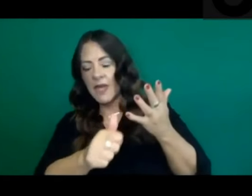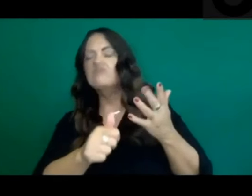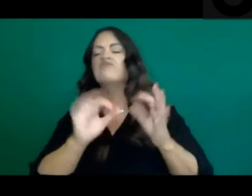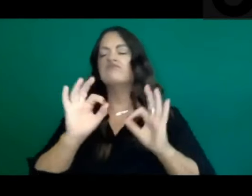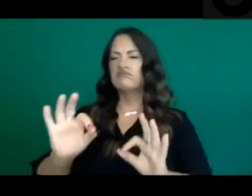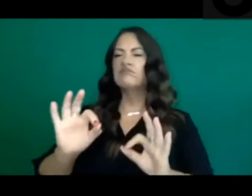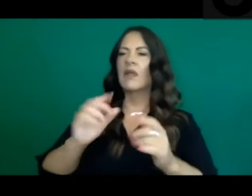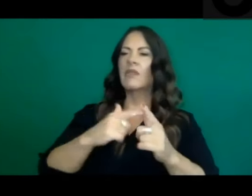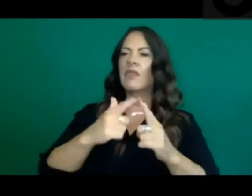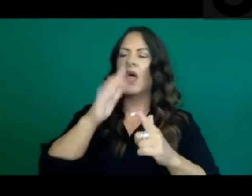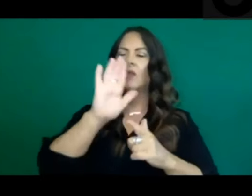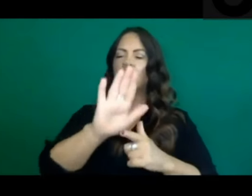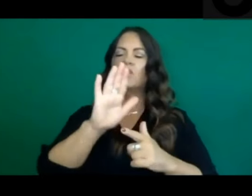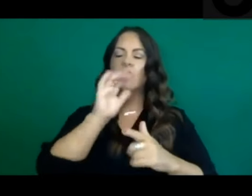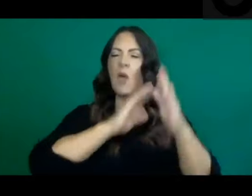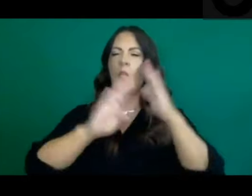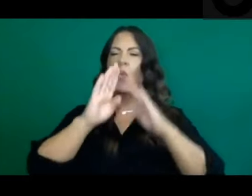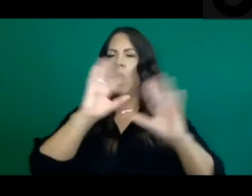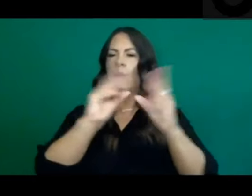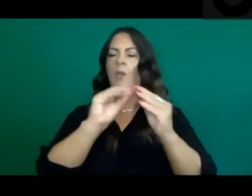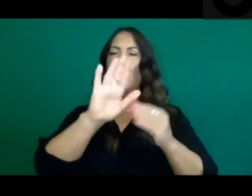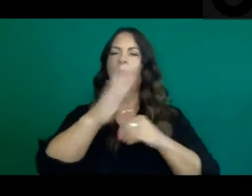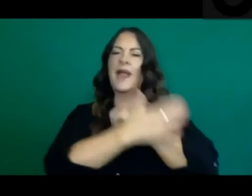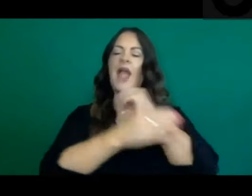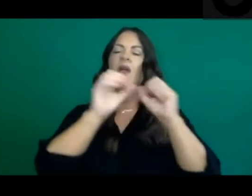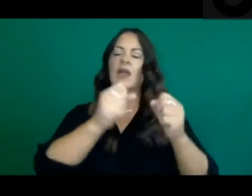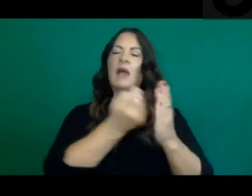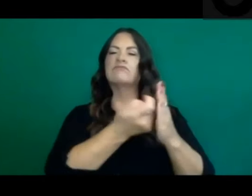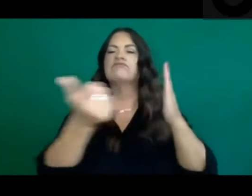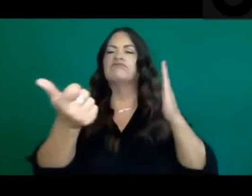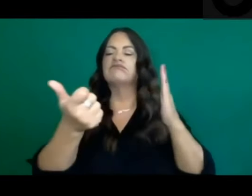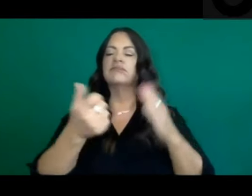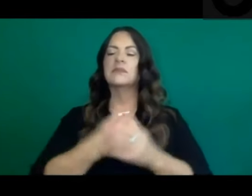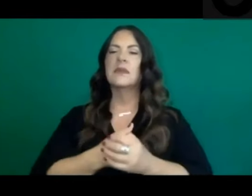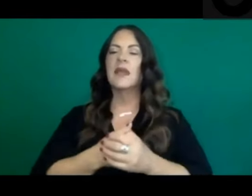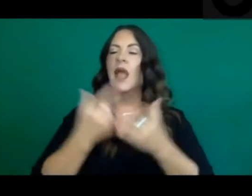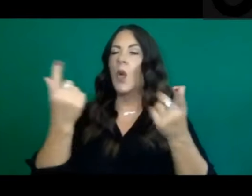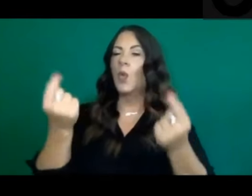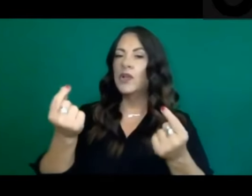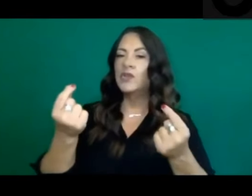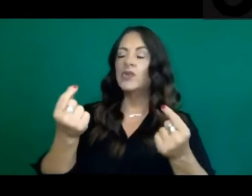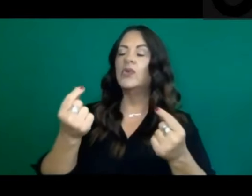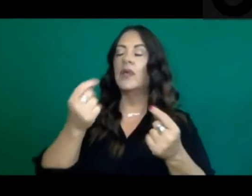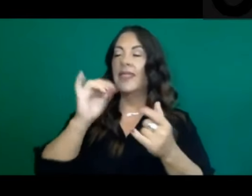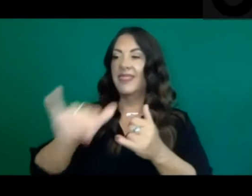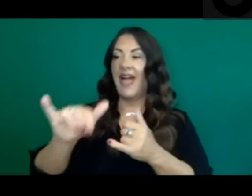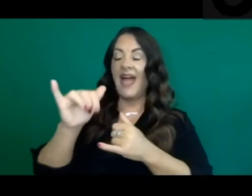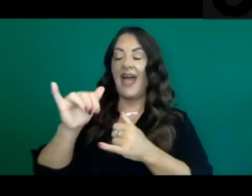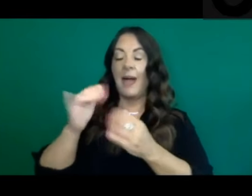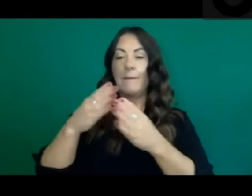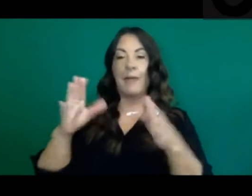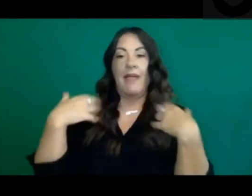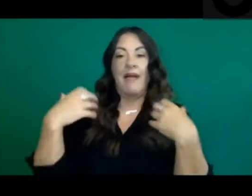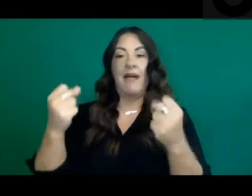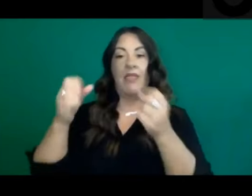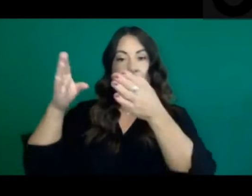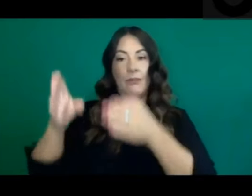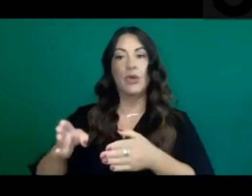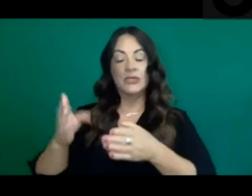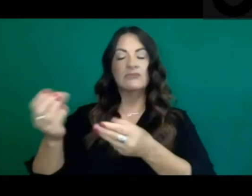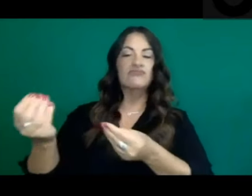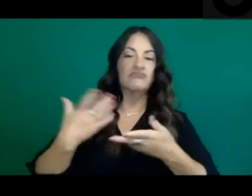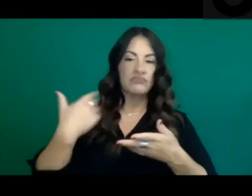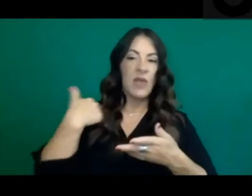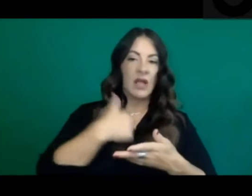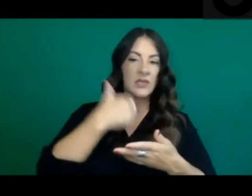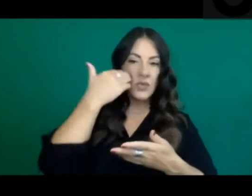off the list, we would consider what that update to the state health officer order would be that would then allow